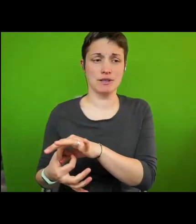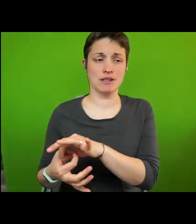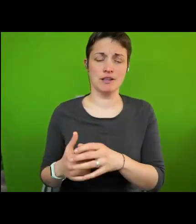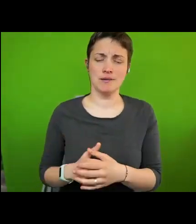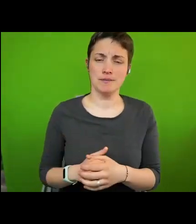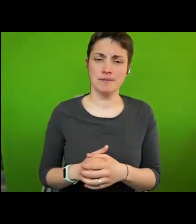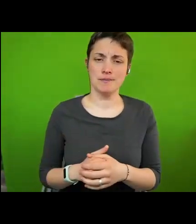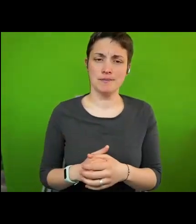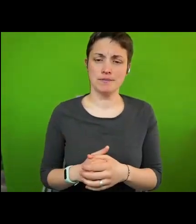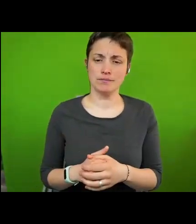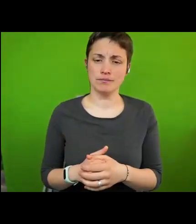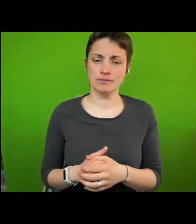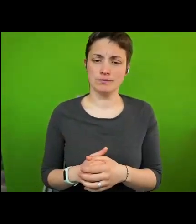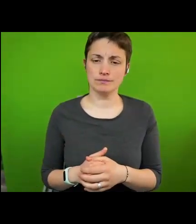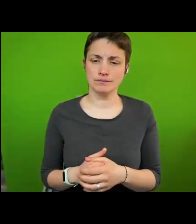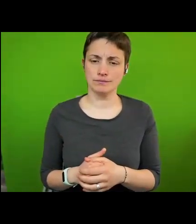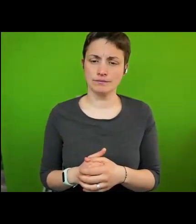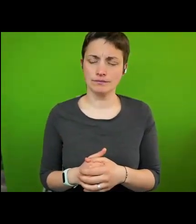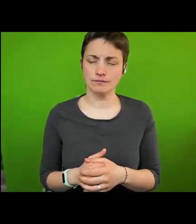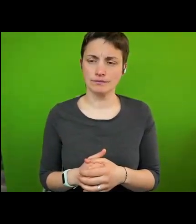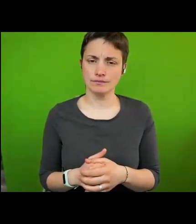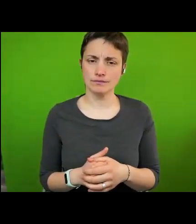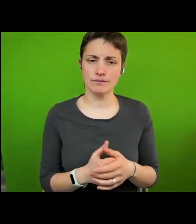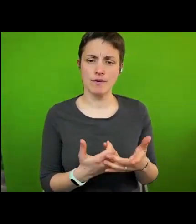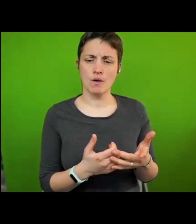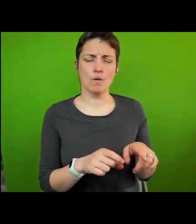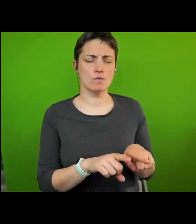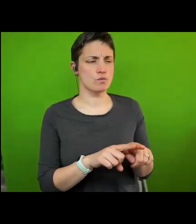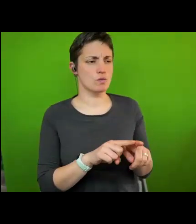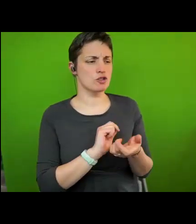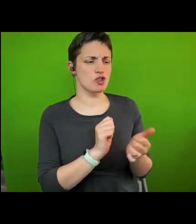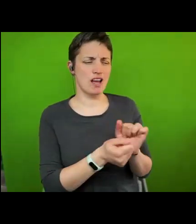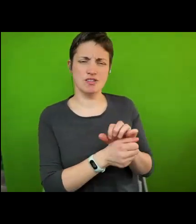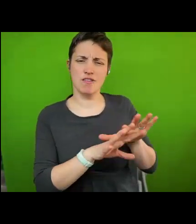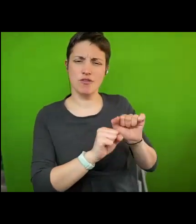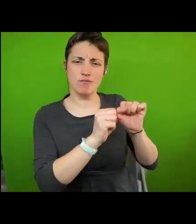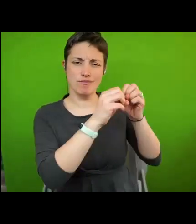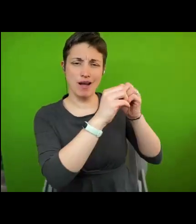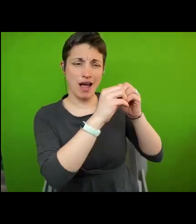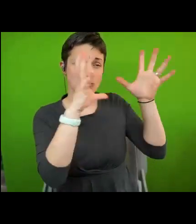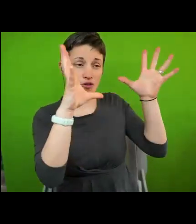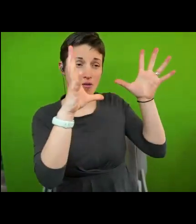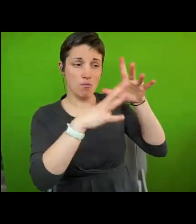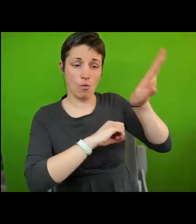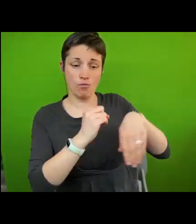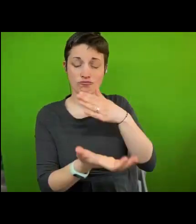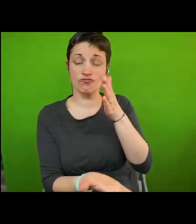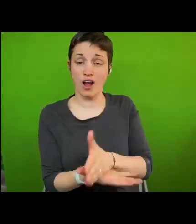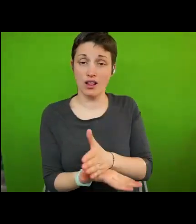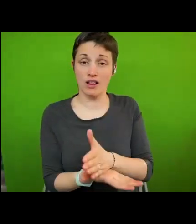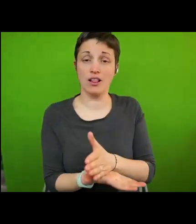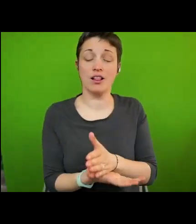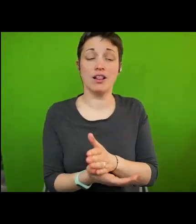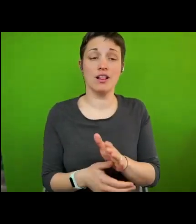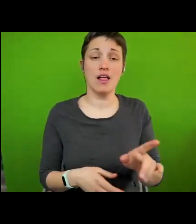uh changing rights from abstract principles to lift realities and the growing